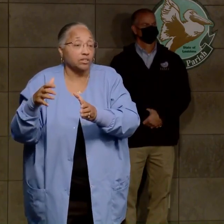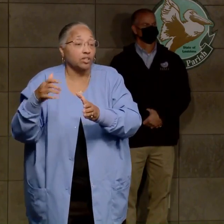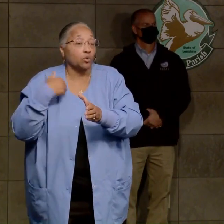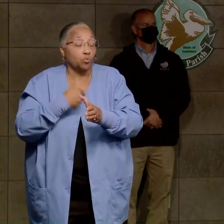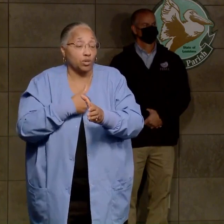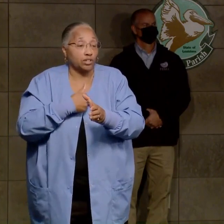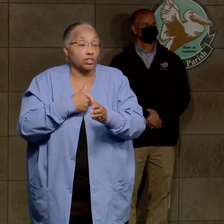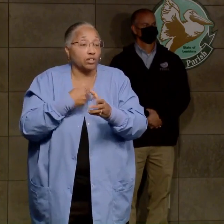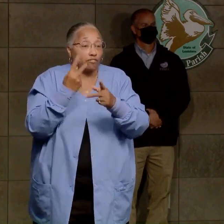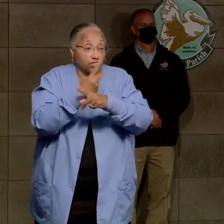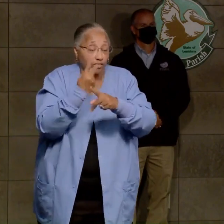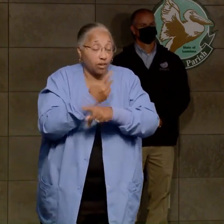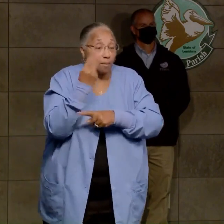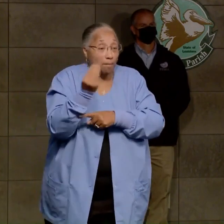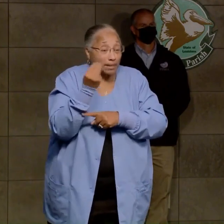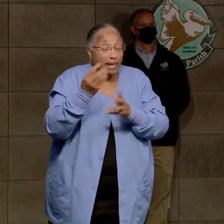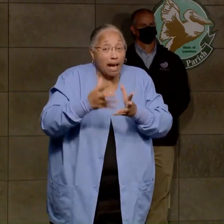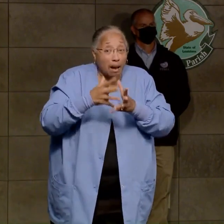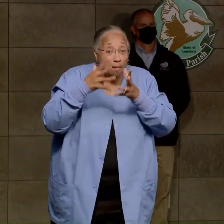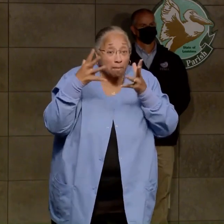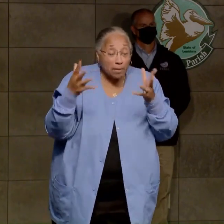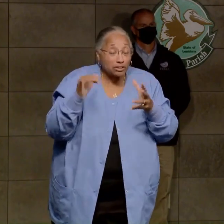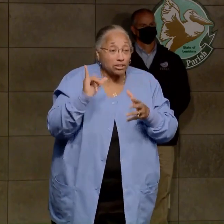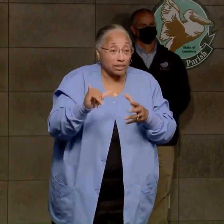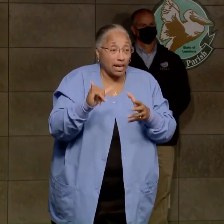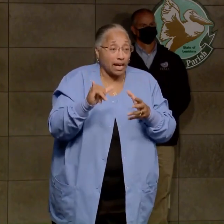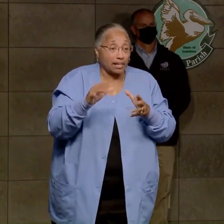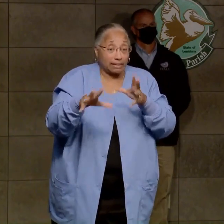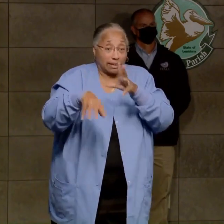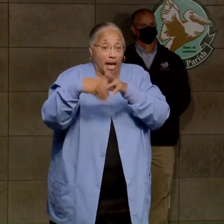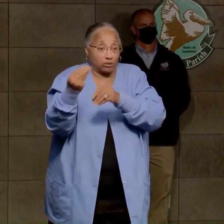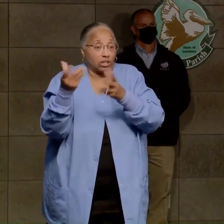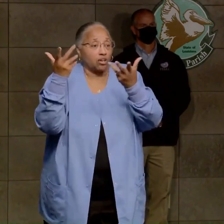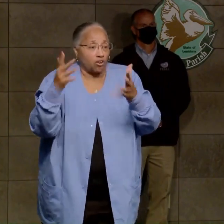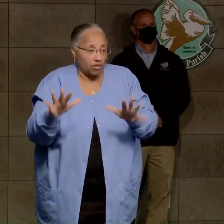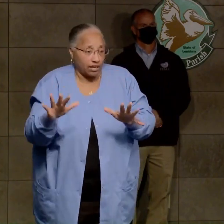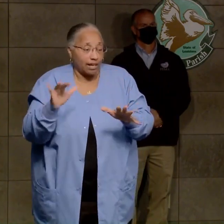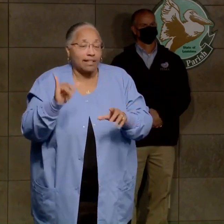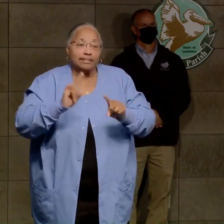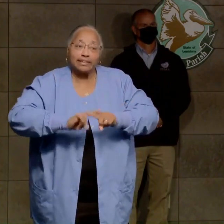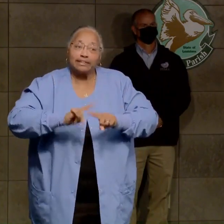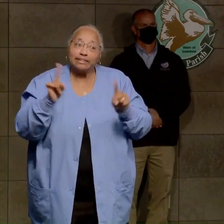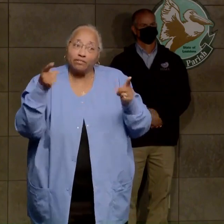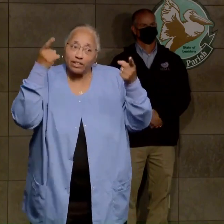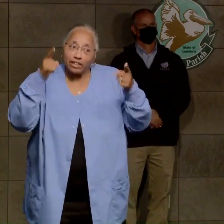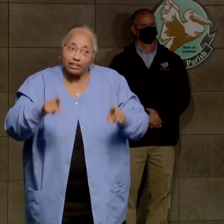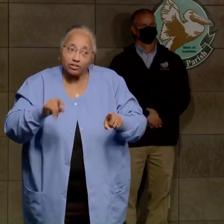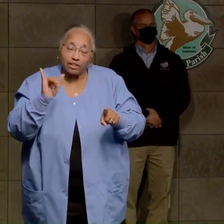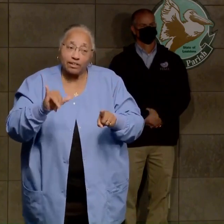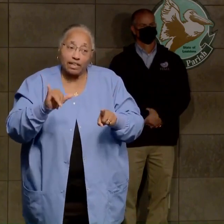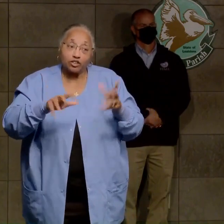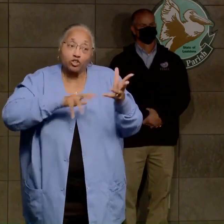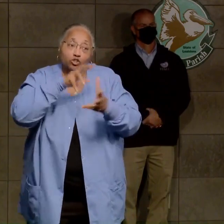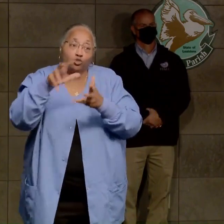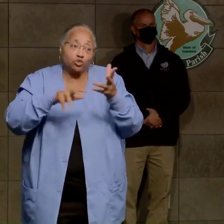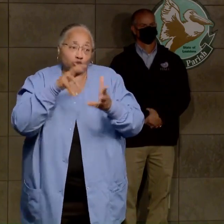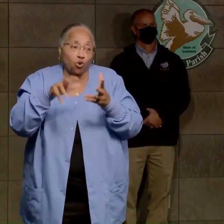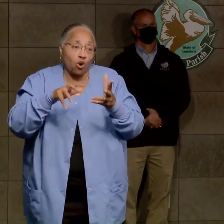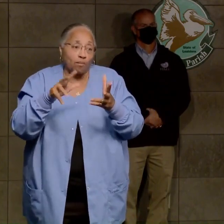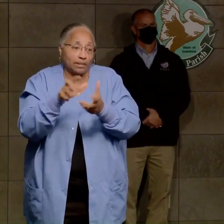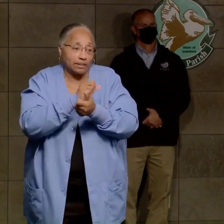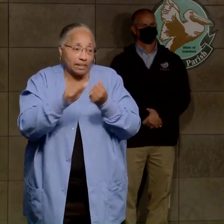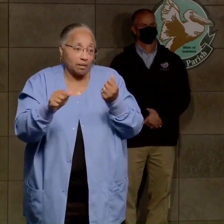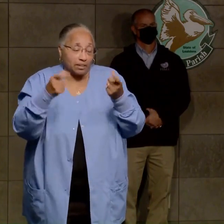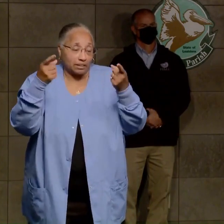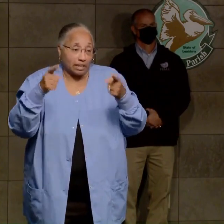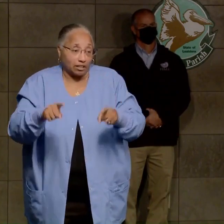Monday as to how much of that is out on the curb, and that is a different contract. That is a storm debris contract. Do not